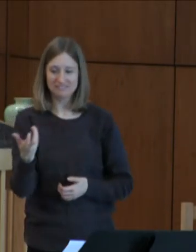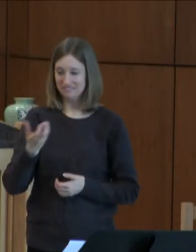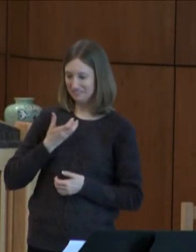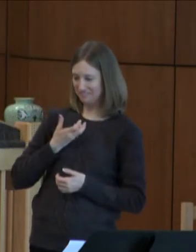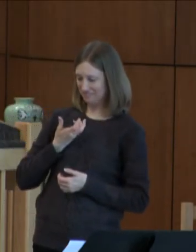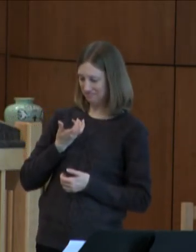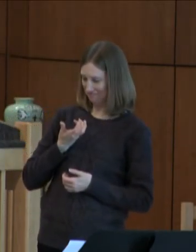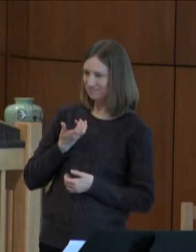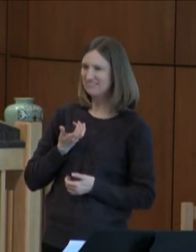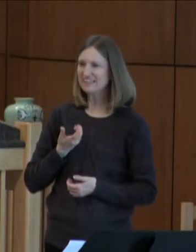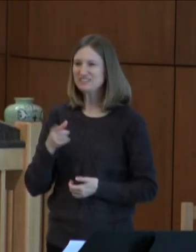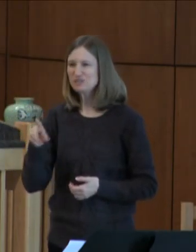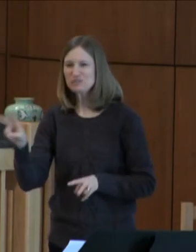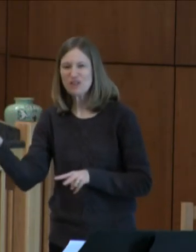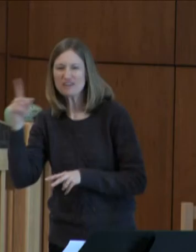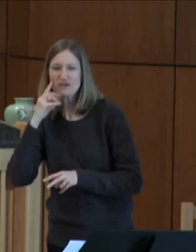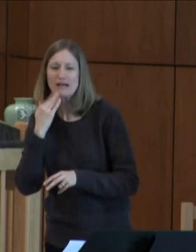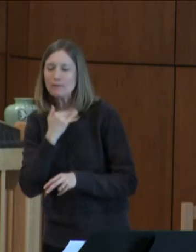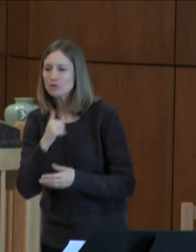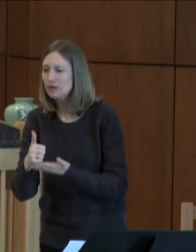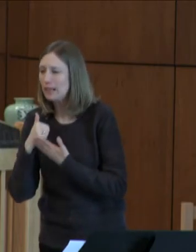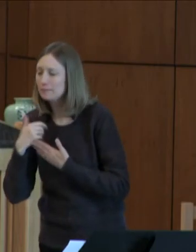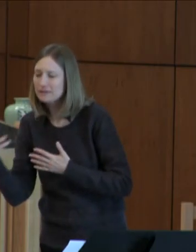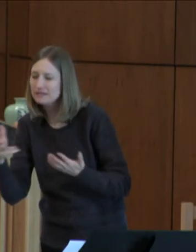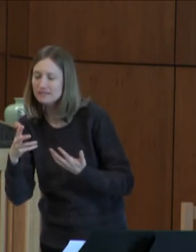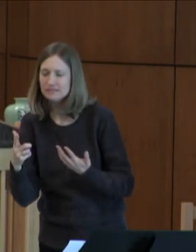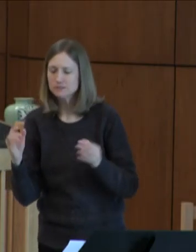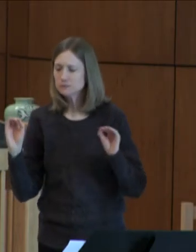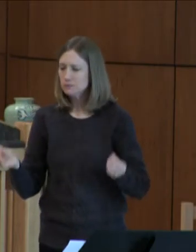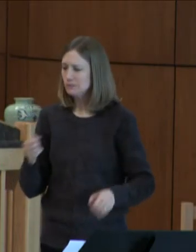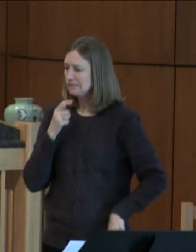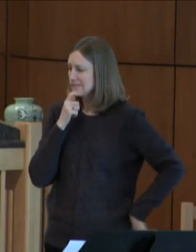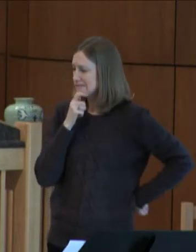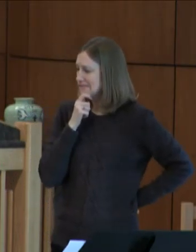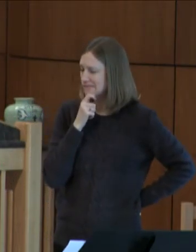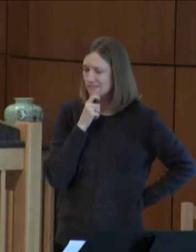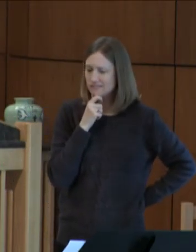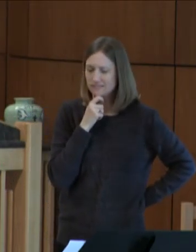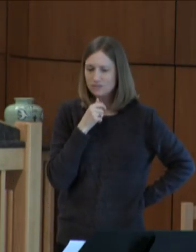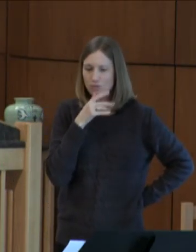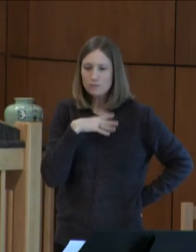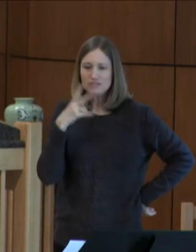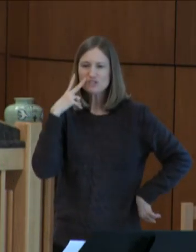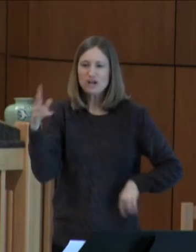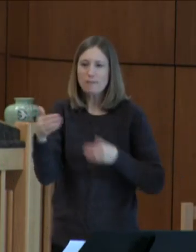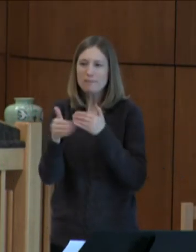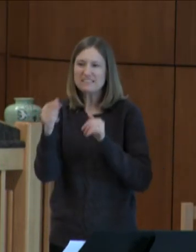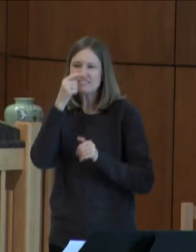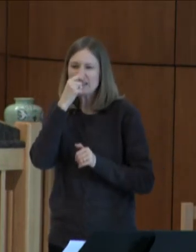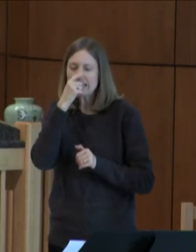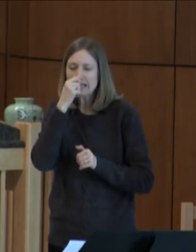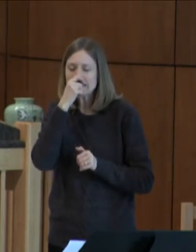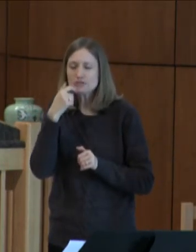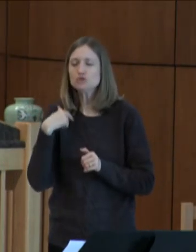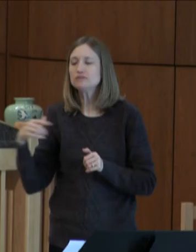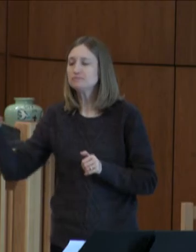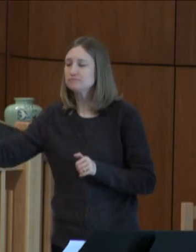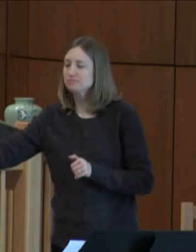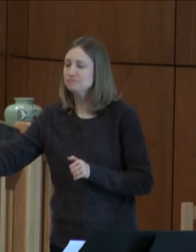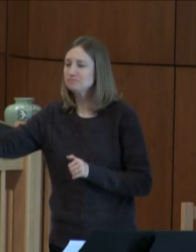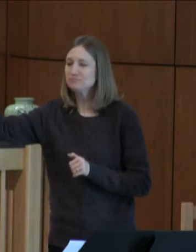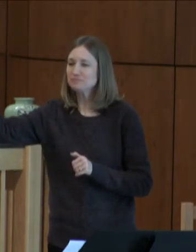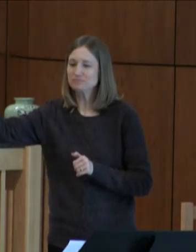around for a napkin to give to me and there wasn't one. But she saw a box of Kleenex and pulled one out